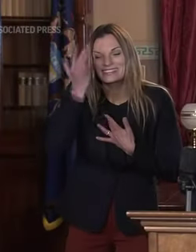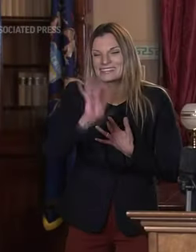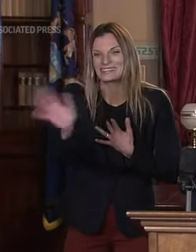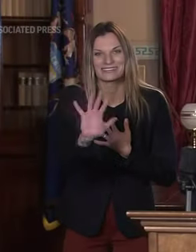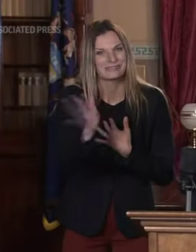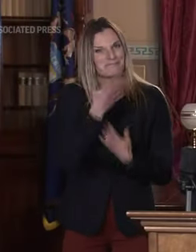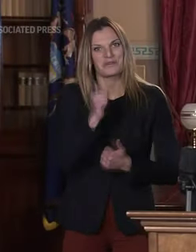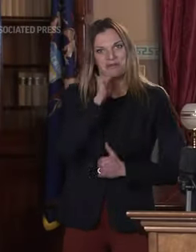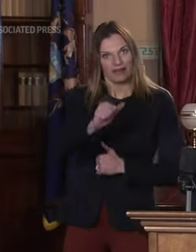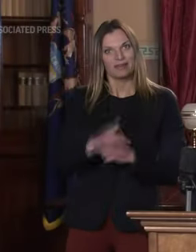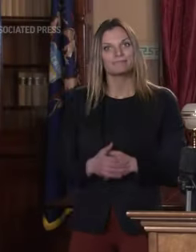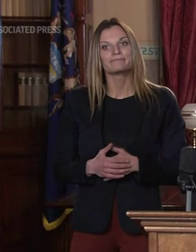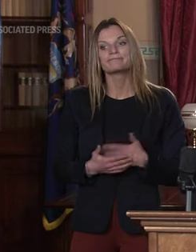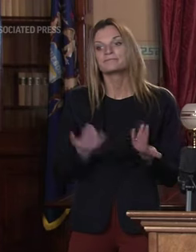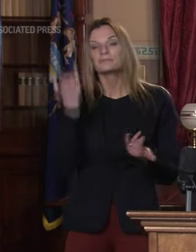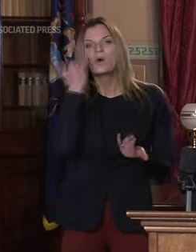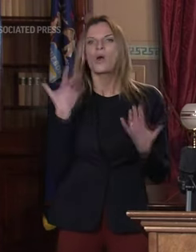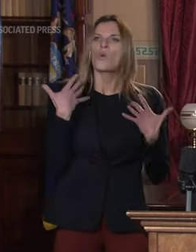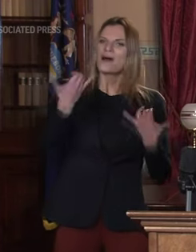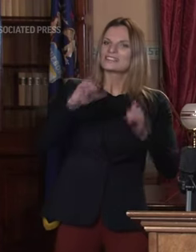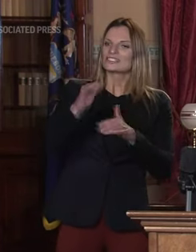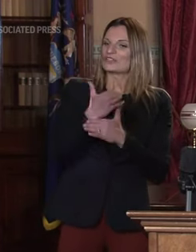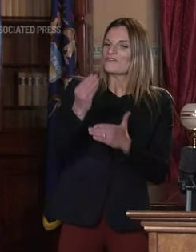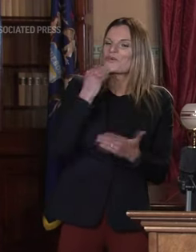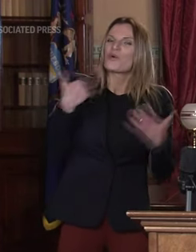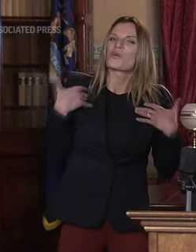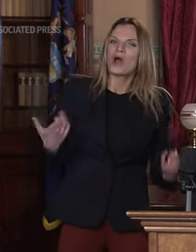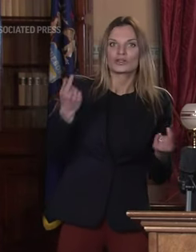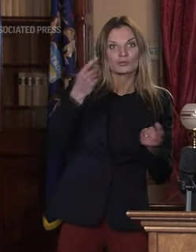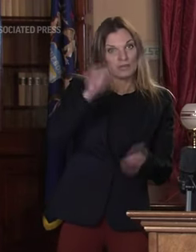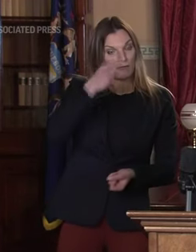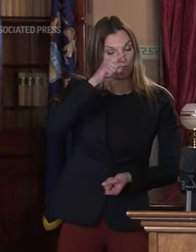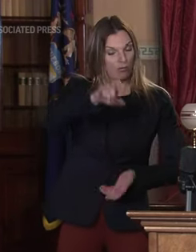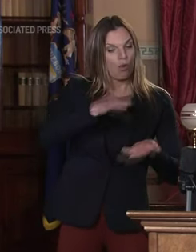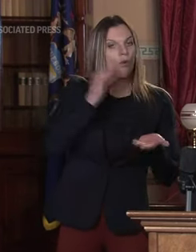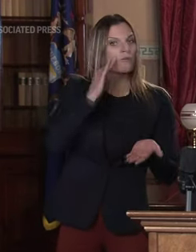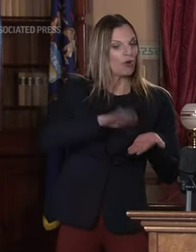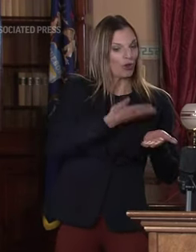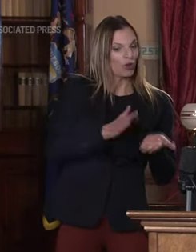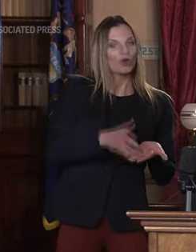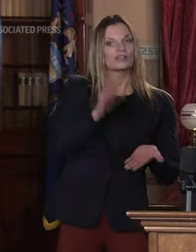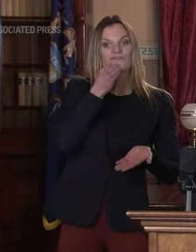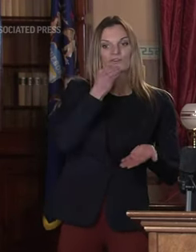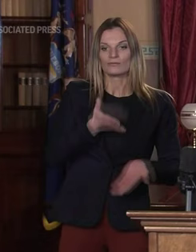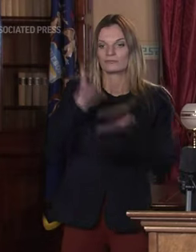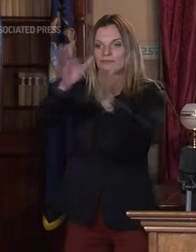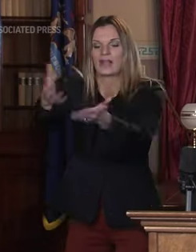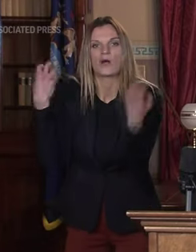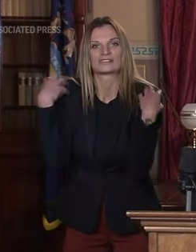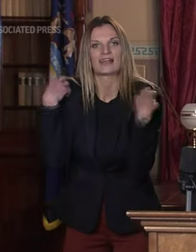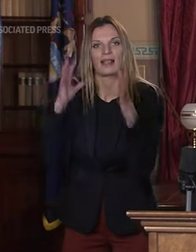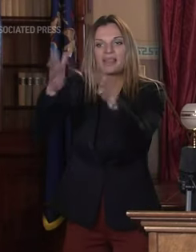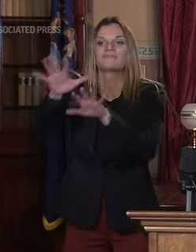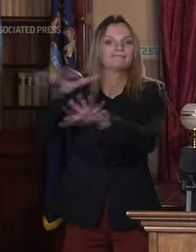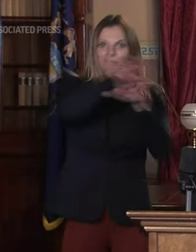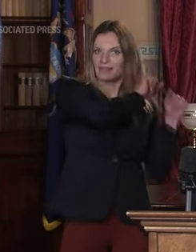drop some food off on the porch of your of your loved one so they can enjoy your cooking but you do not go inside the house. You can set up virtual